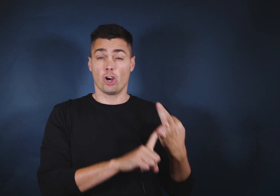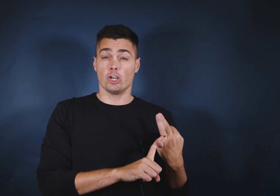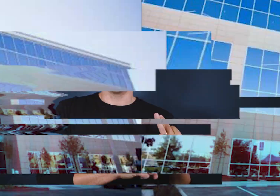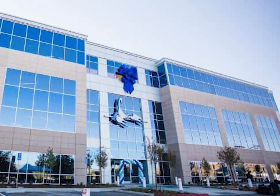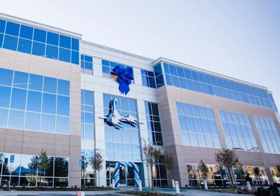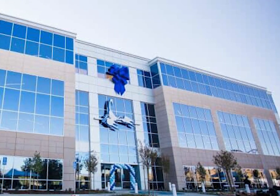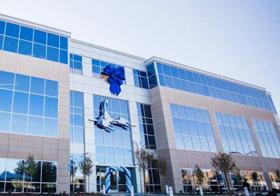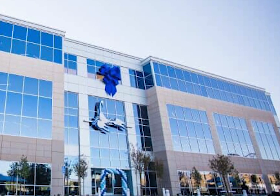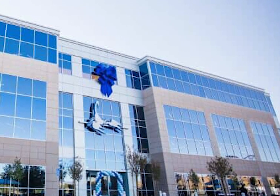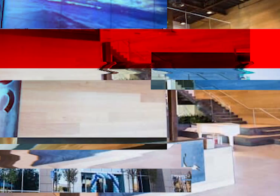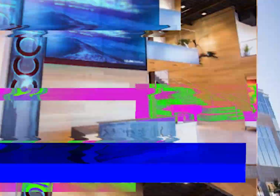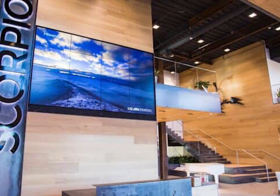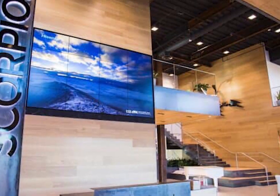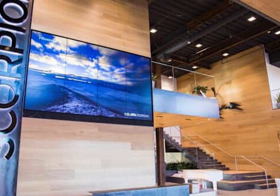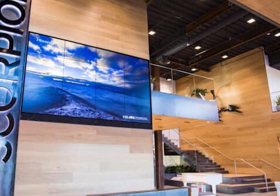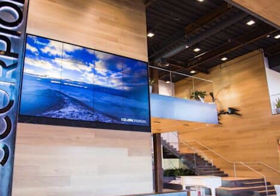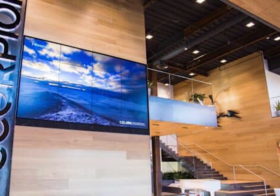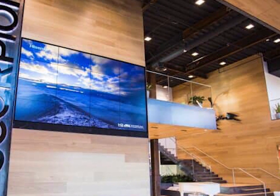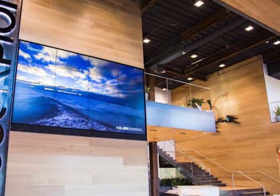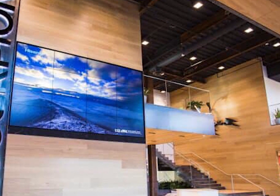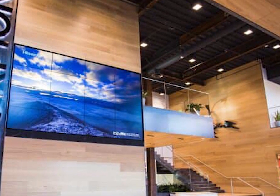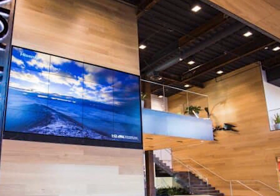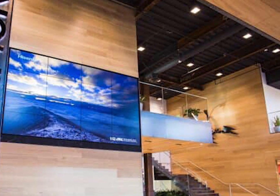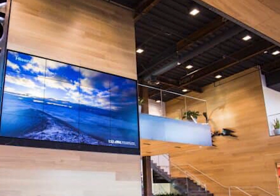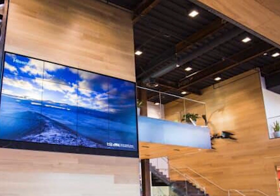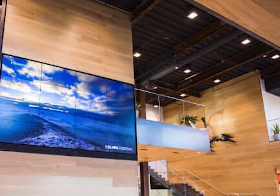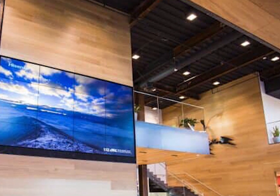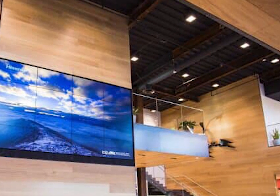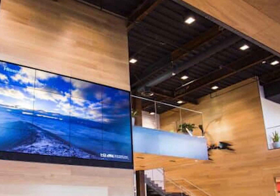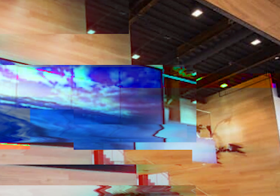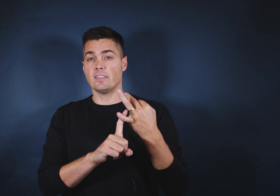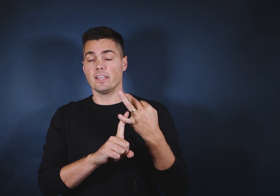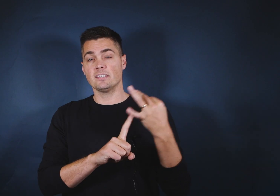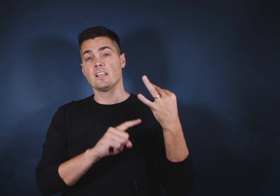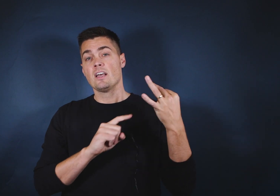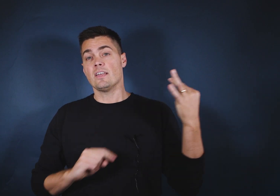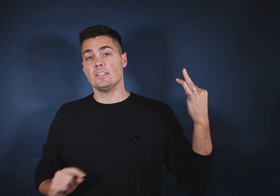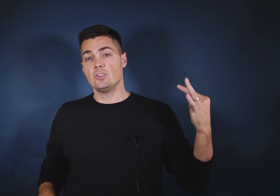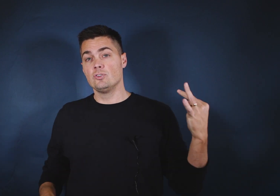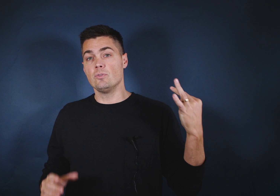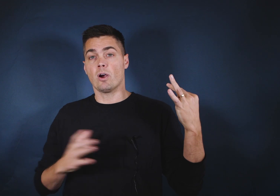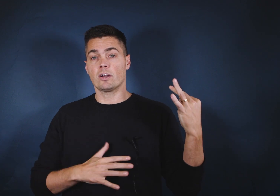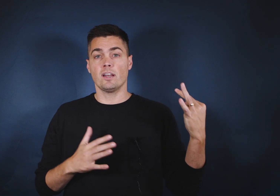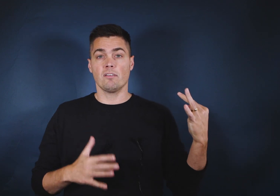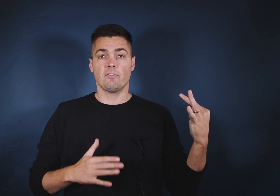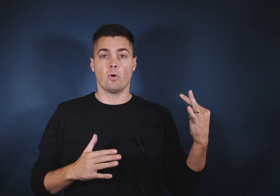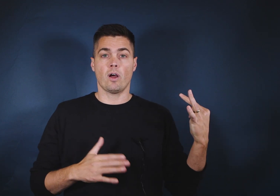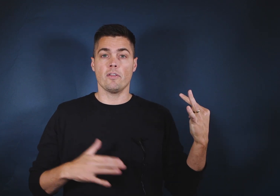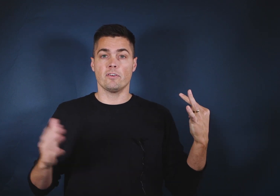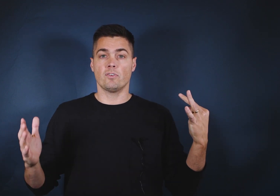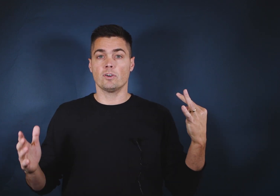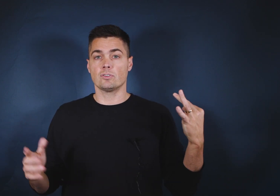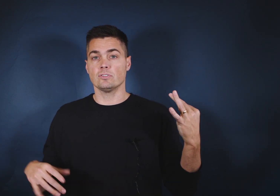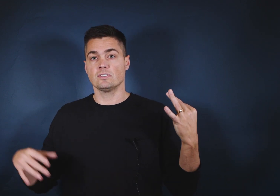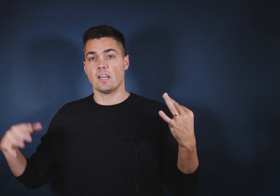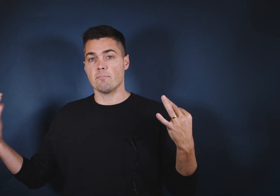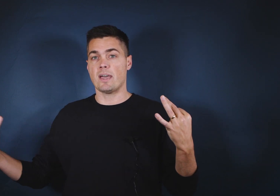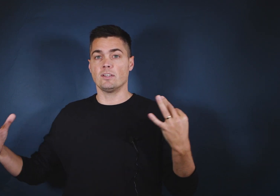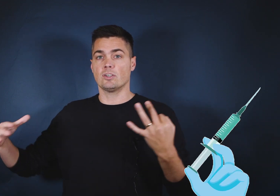large. It's a thousand plus people. They can handle a lot of things. They do do marketing for other verticals like medical